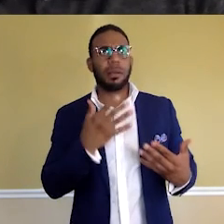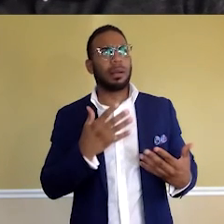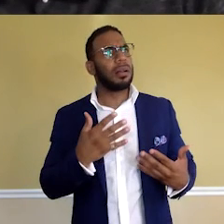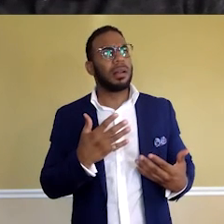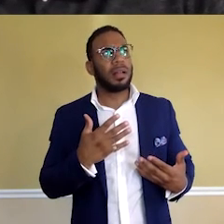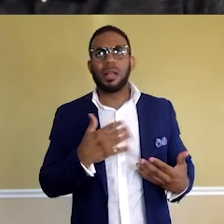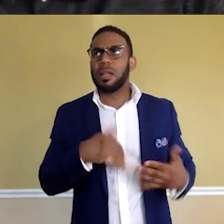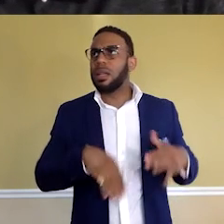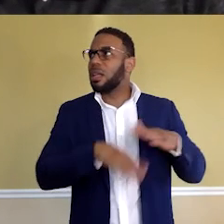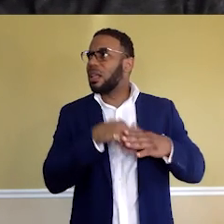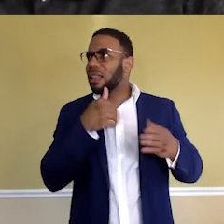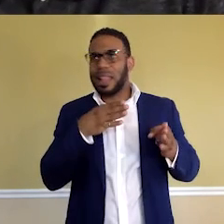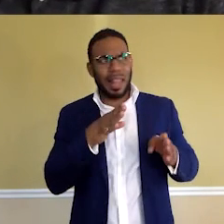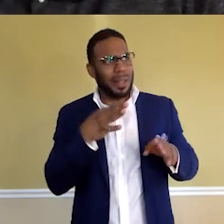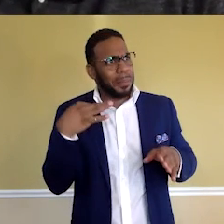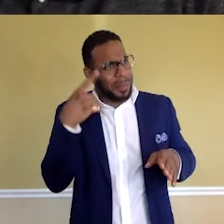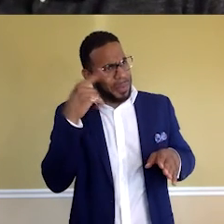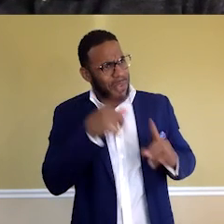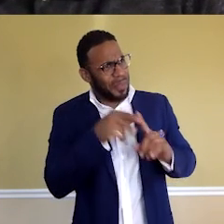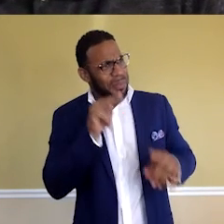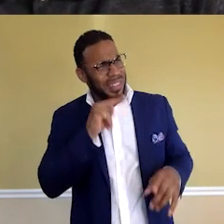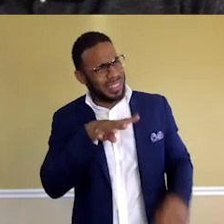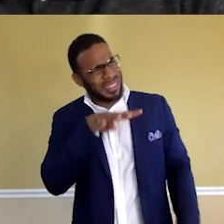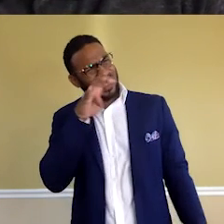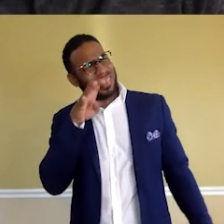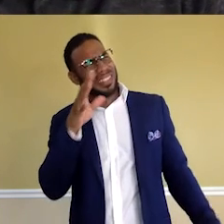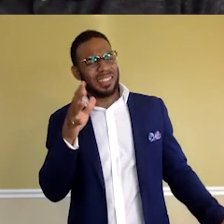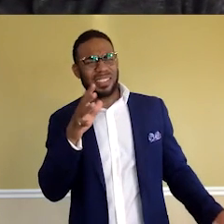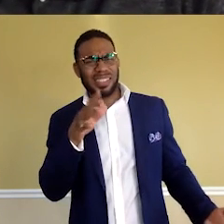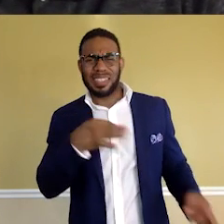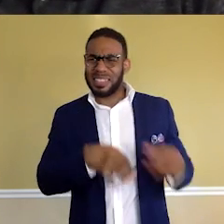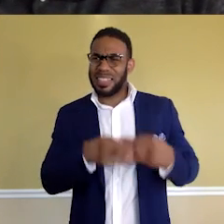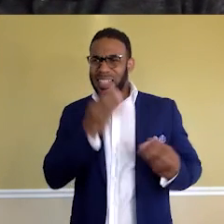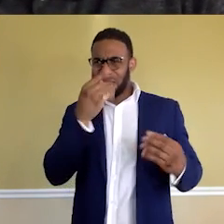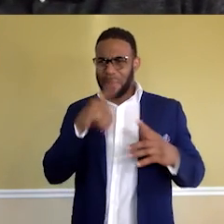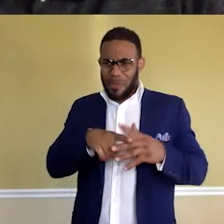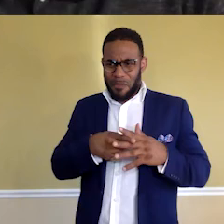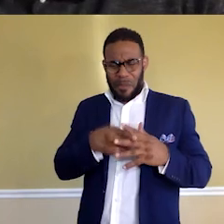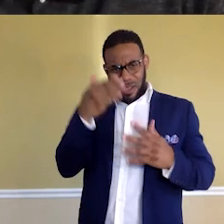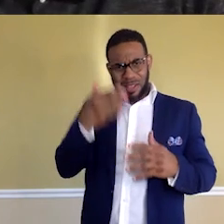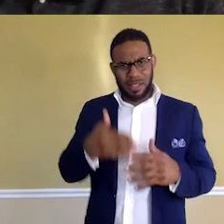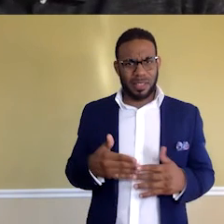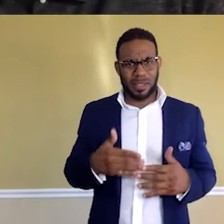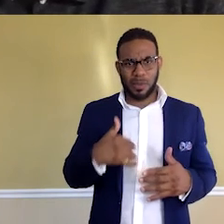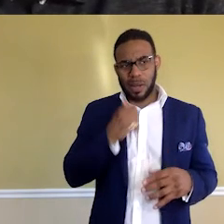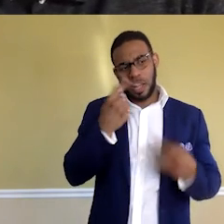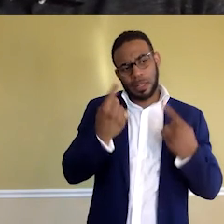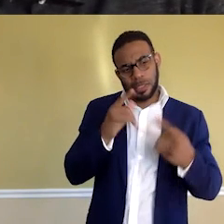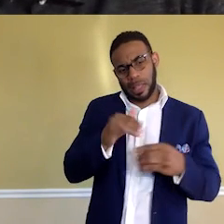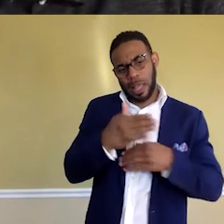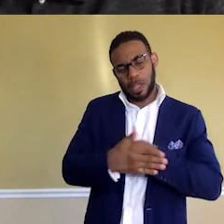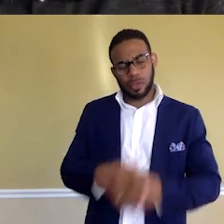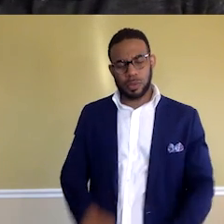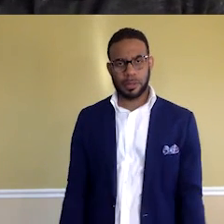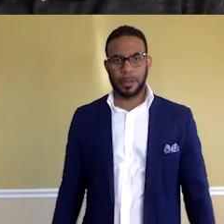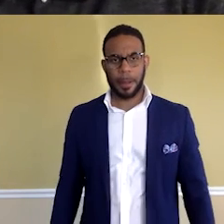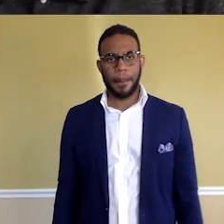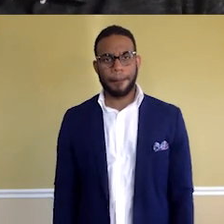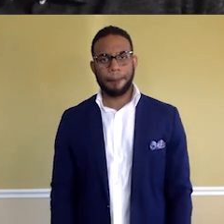you're not allowed to apply because you're from Nigeria, instead of letting you know on the front end, you know, we're not considering that country. Like we would consider,